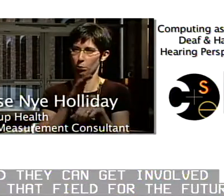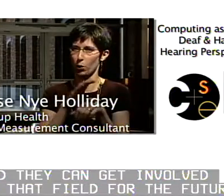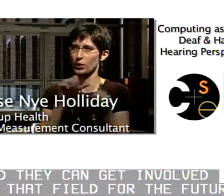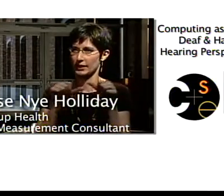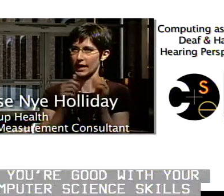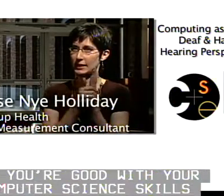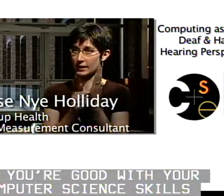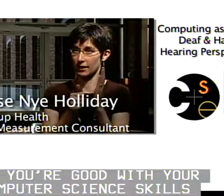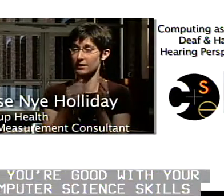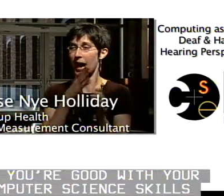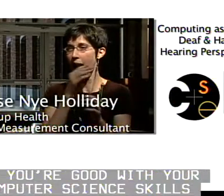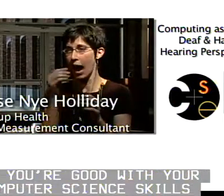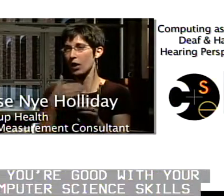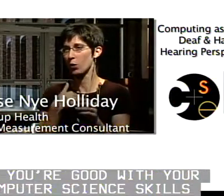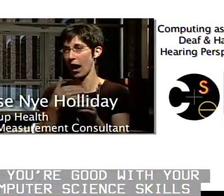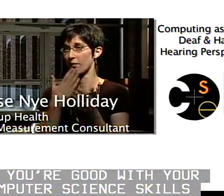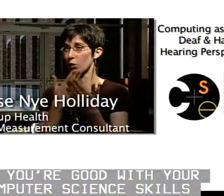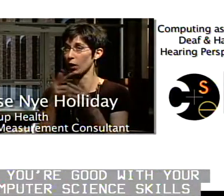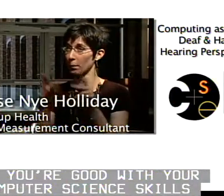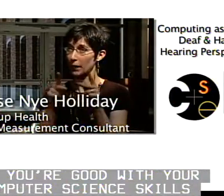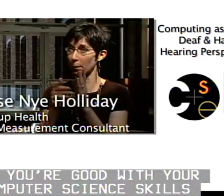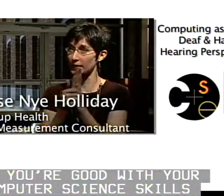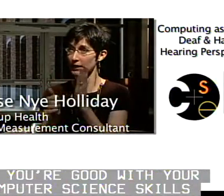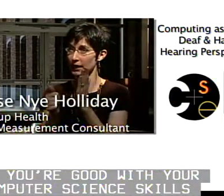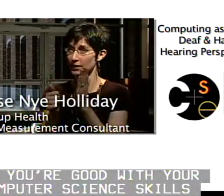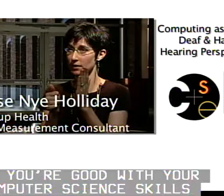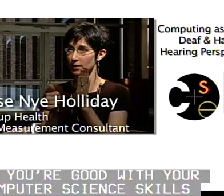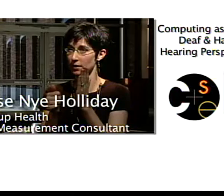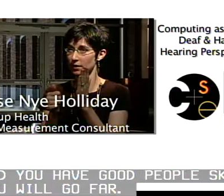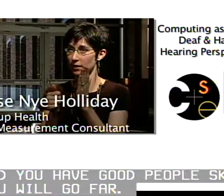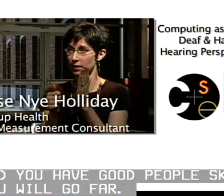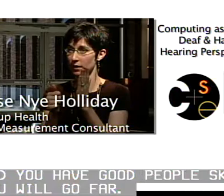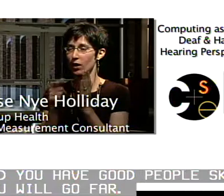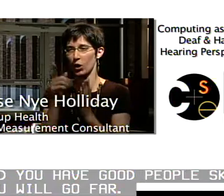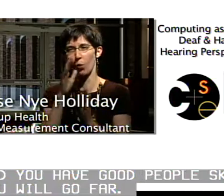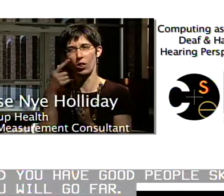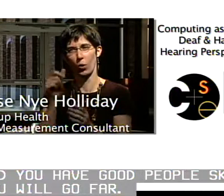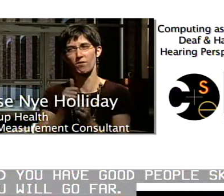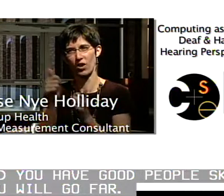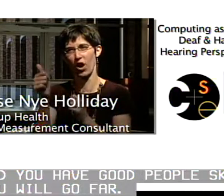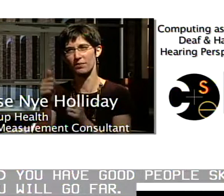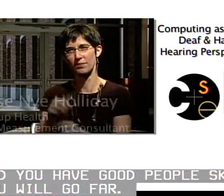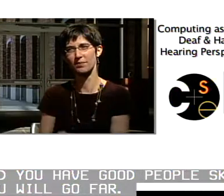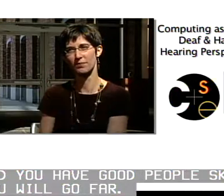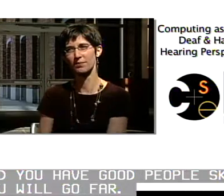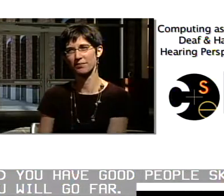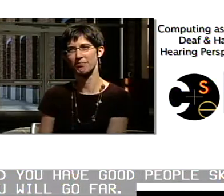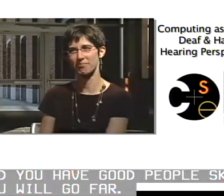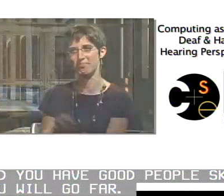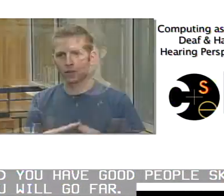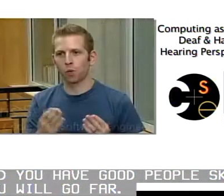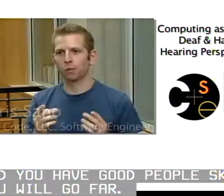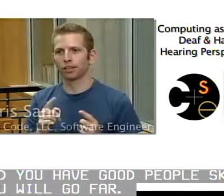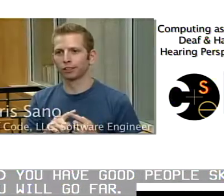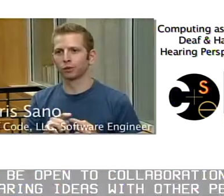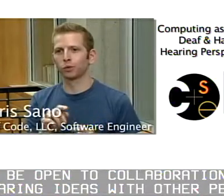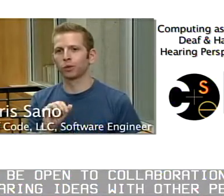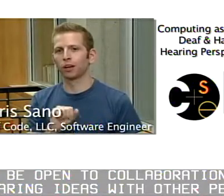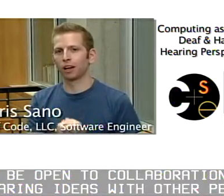If you're good with your computer science skills and you have good people skills, you will go far. So, be open